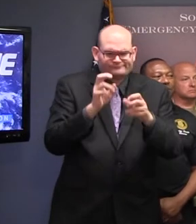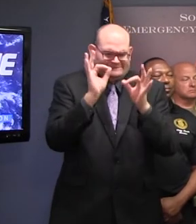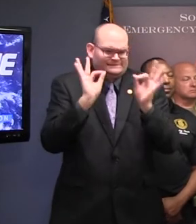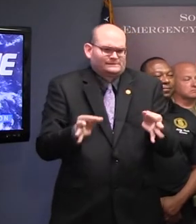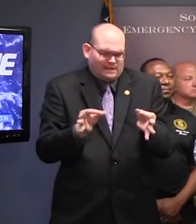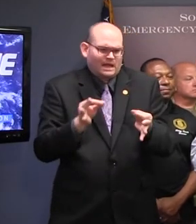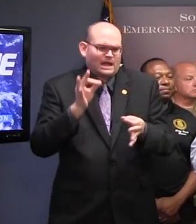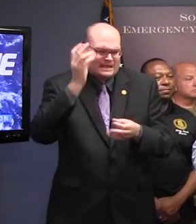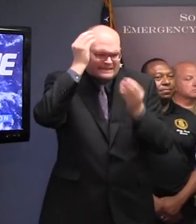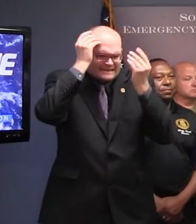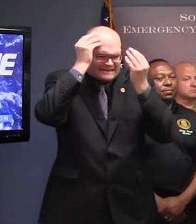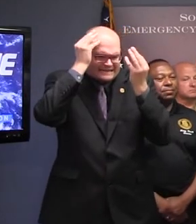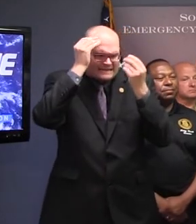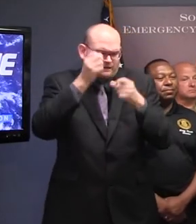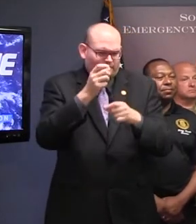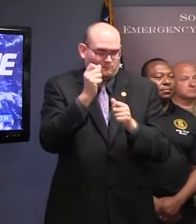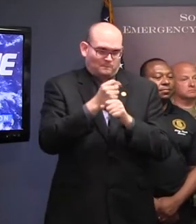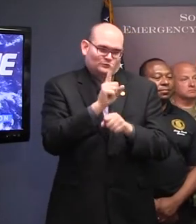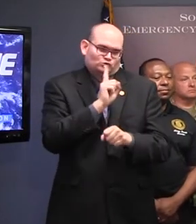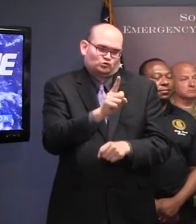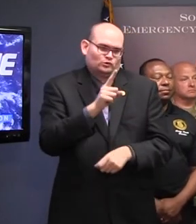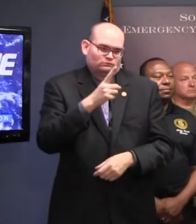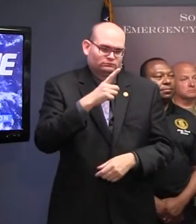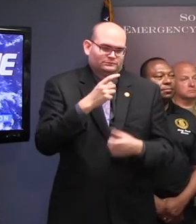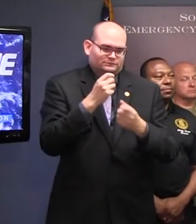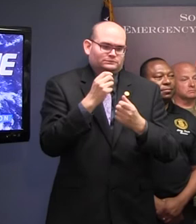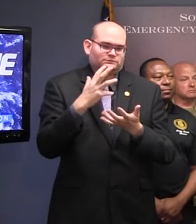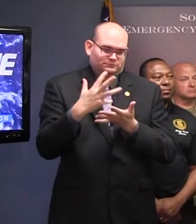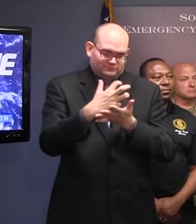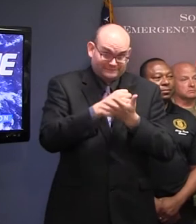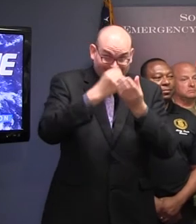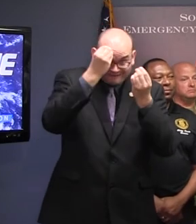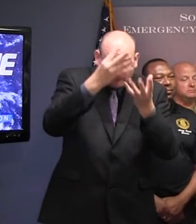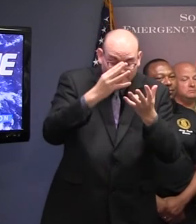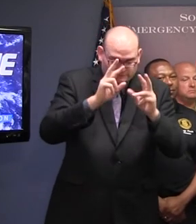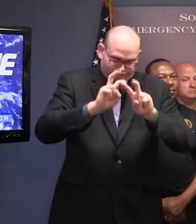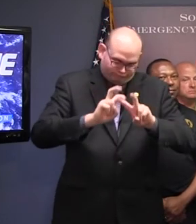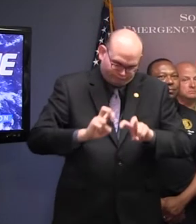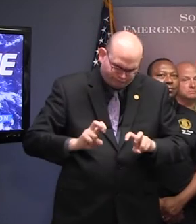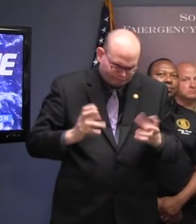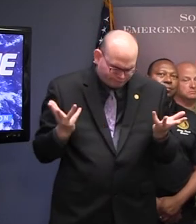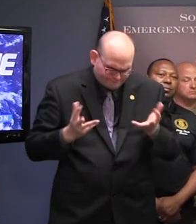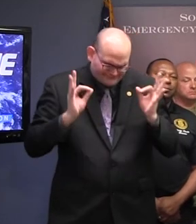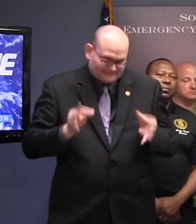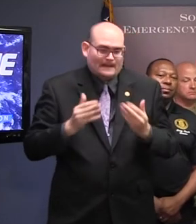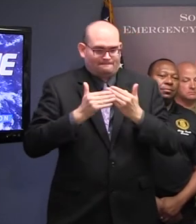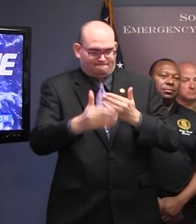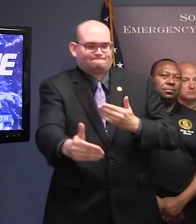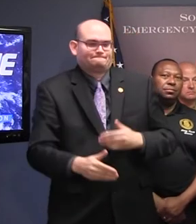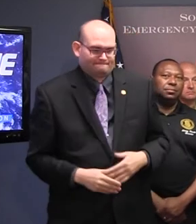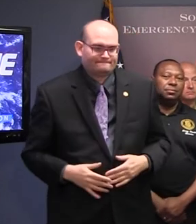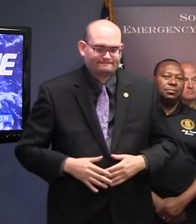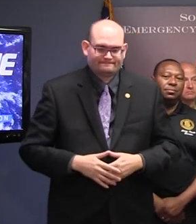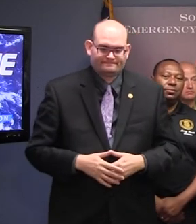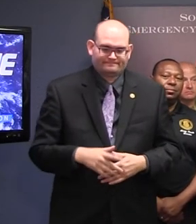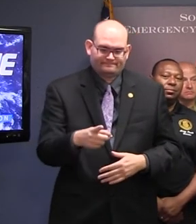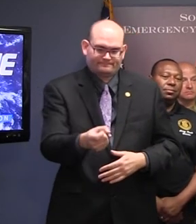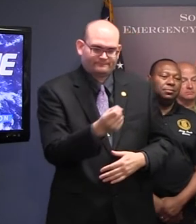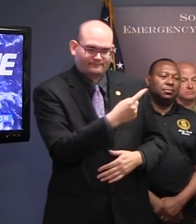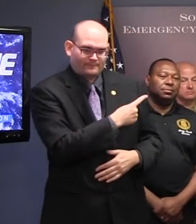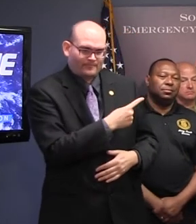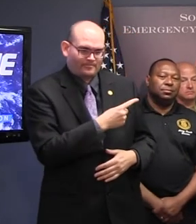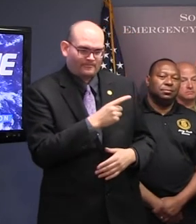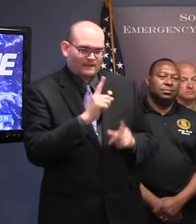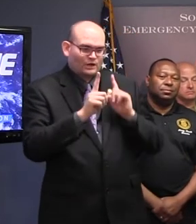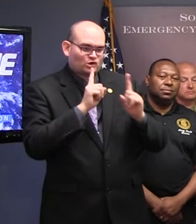gathering information right up until the time we issue the order. Governor, have you talked to Governor Deal and Governor Scott